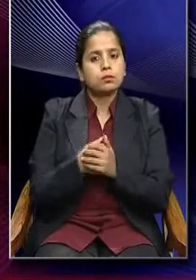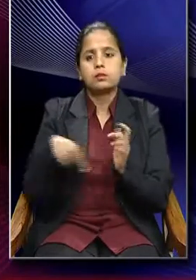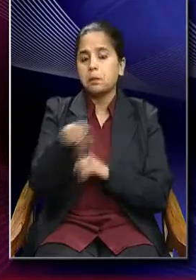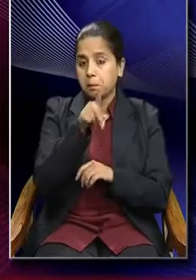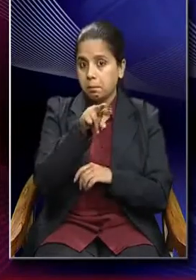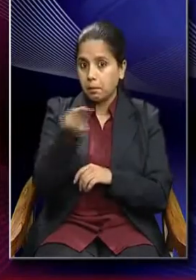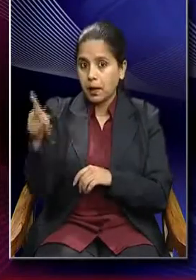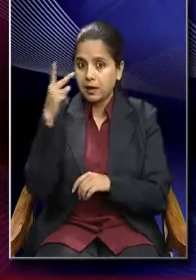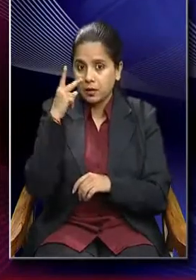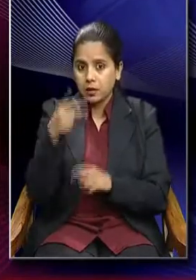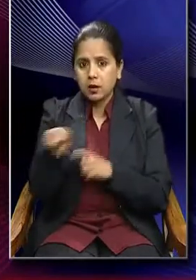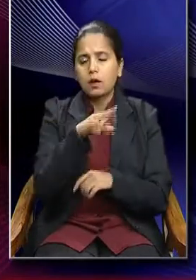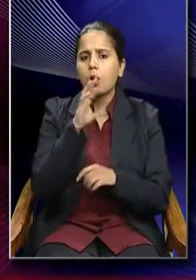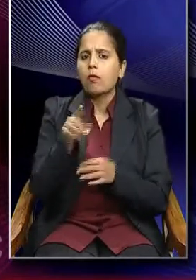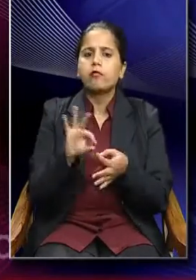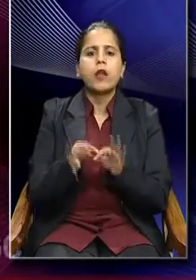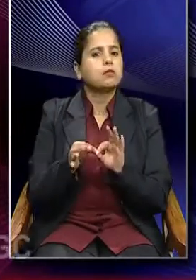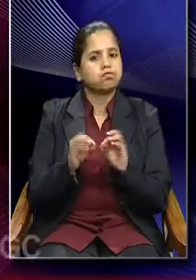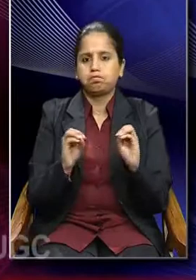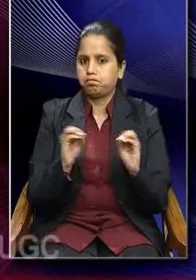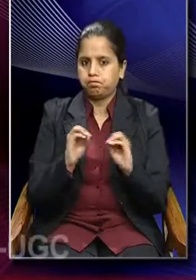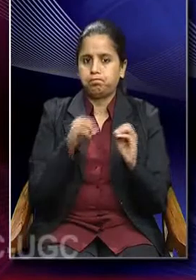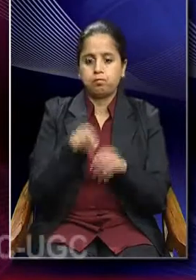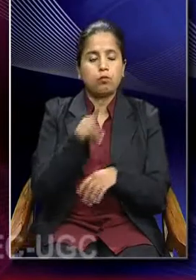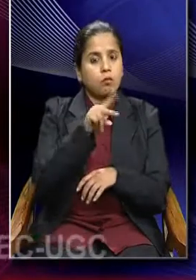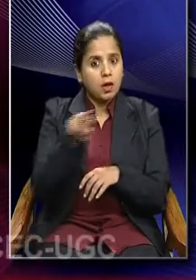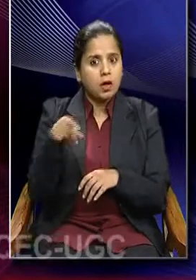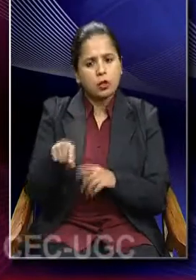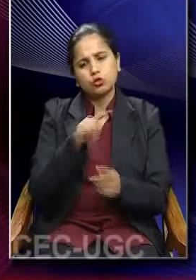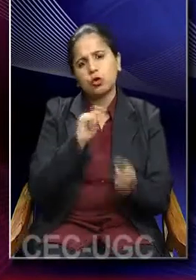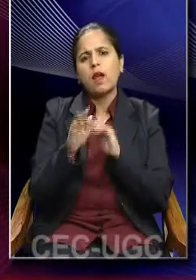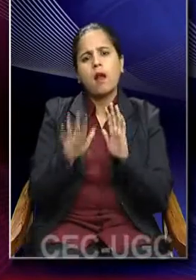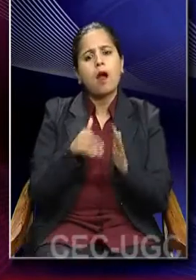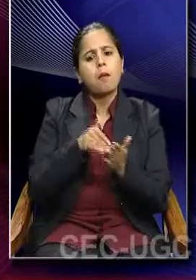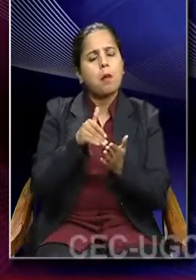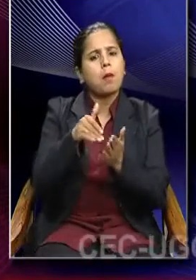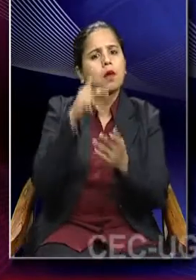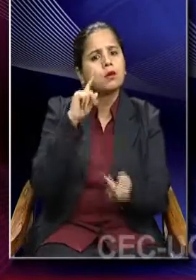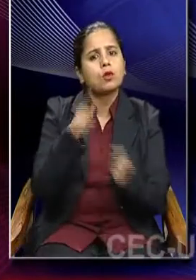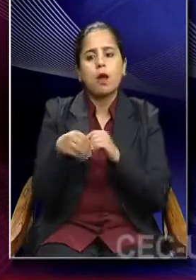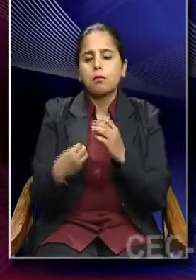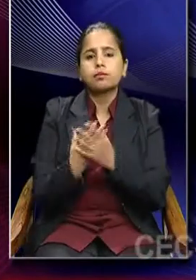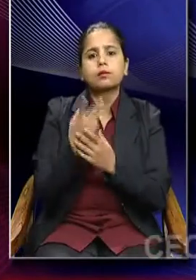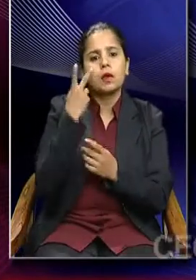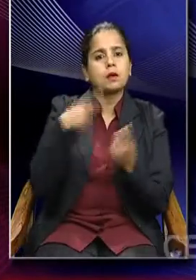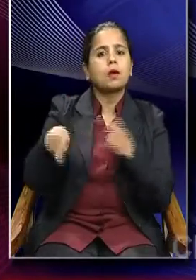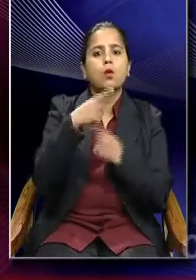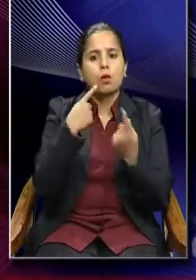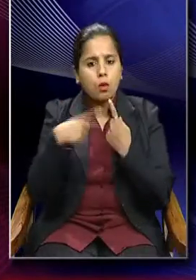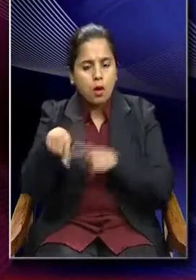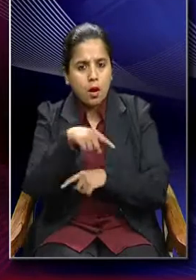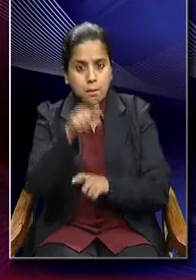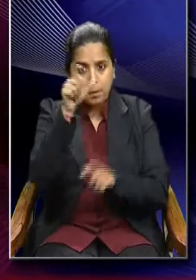meanings are not fixed. The meanings are changing and they emerge in the interaction between